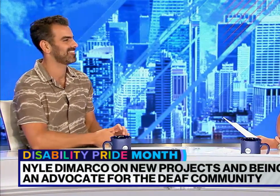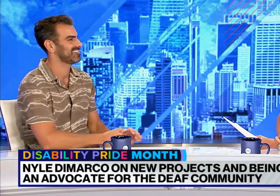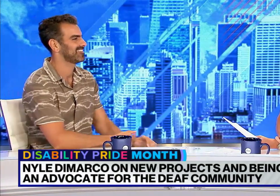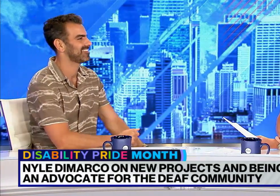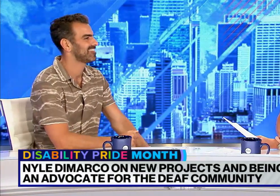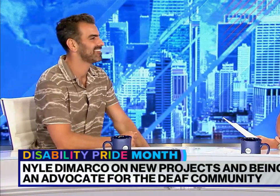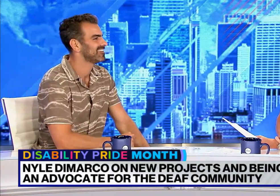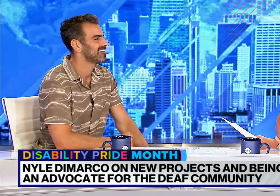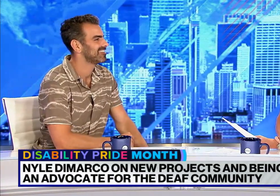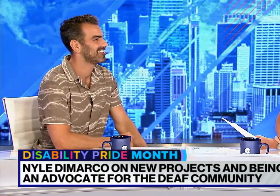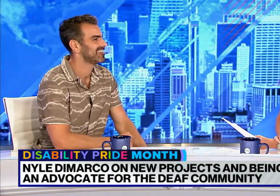punk band?